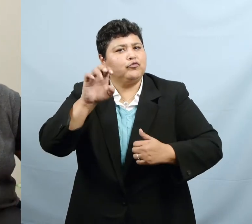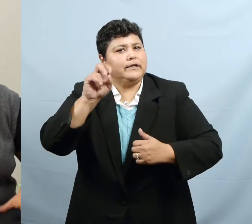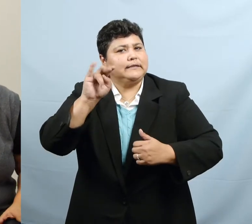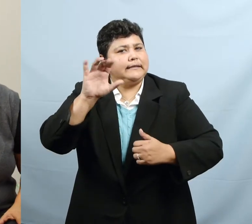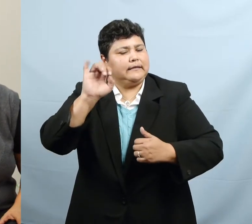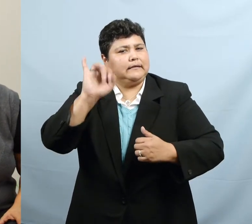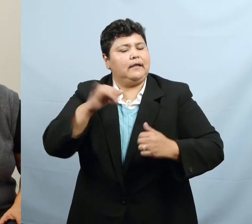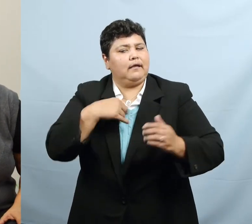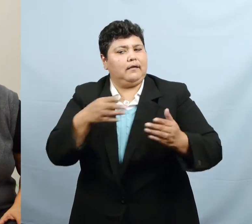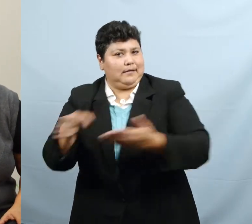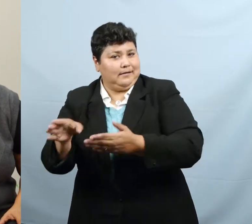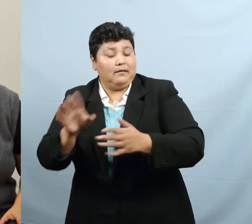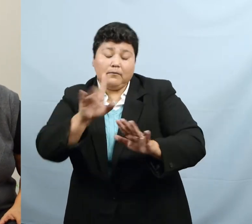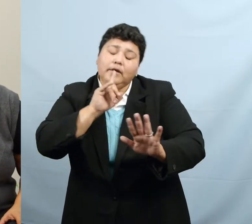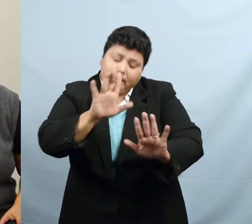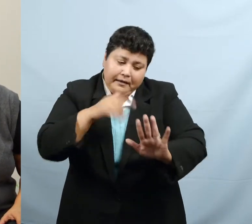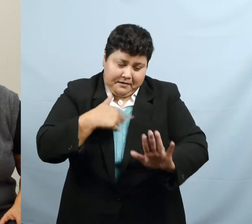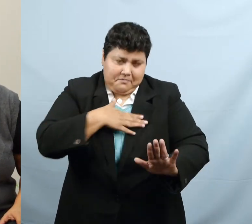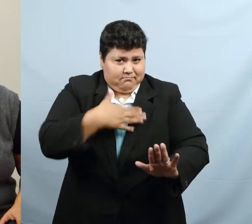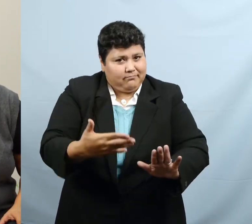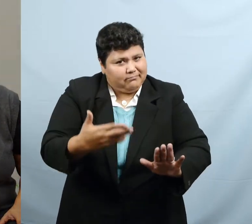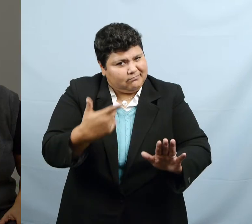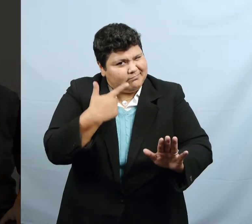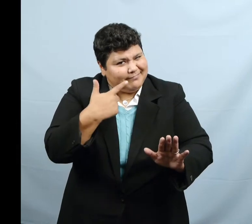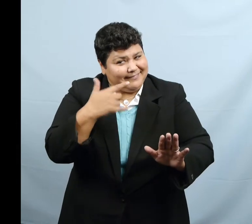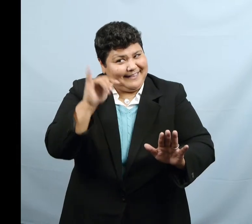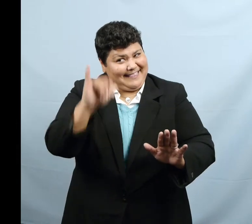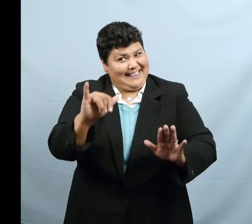I'm going to admit it's an awkward thing to talk about.